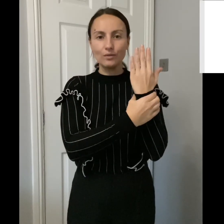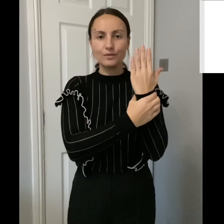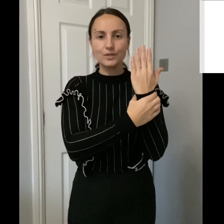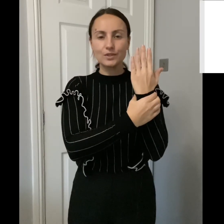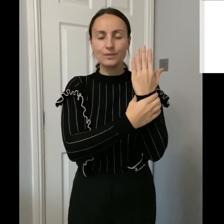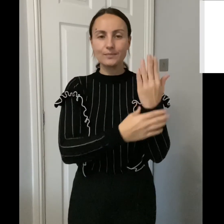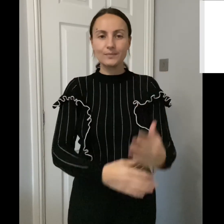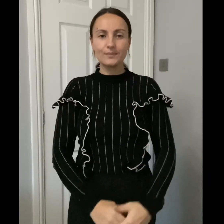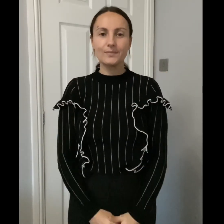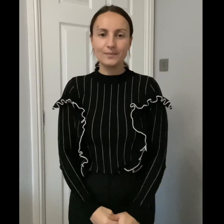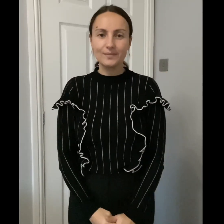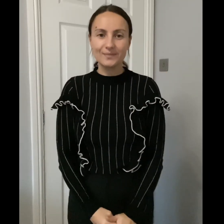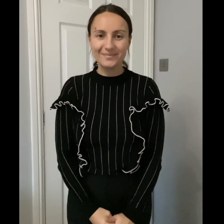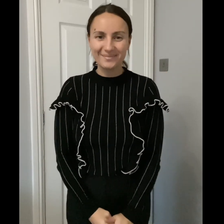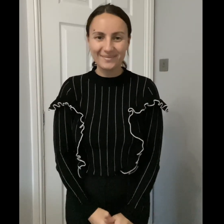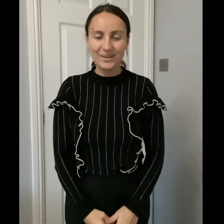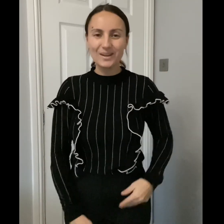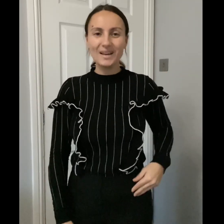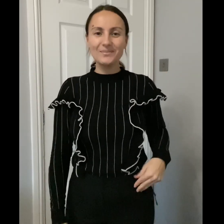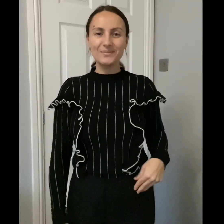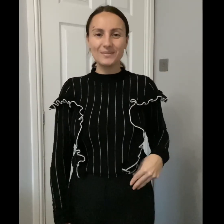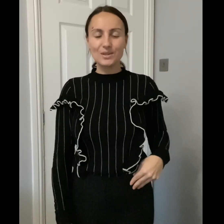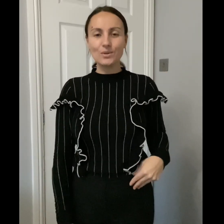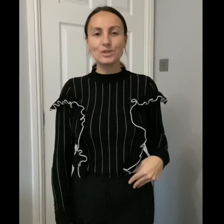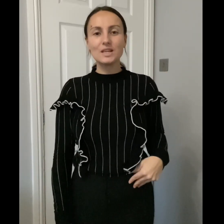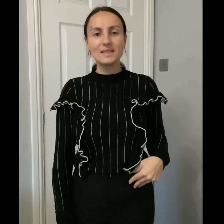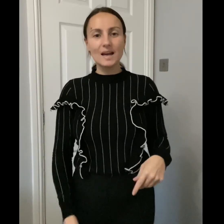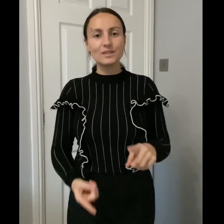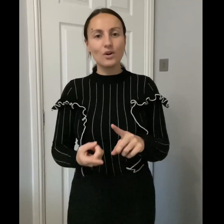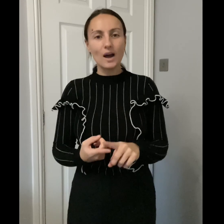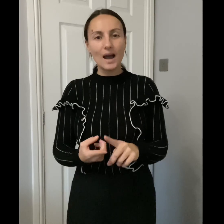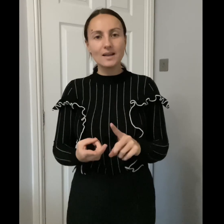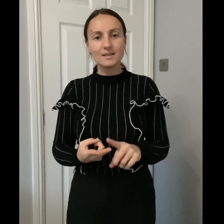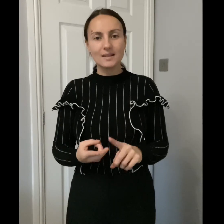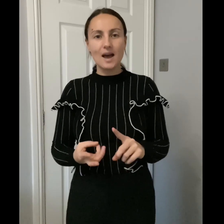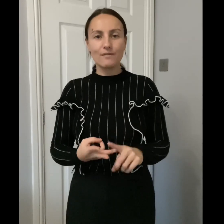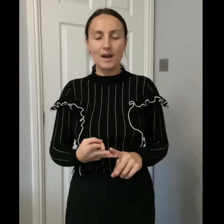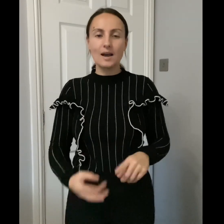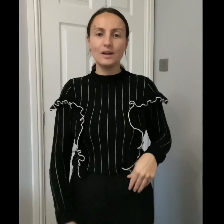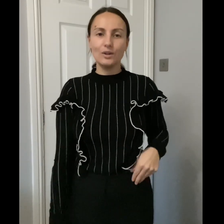okay so those are your signs for hat scarf and gloves